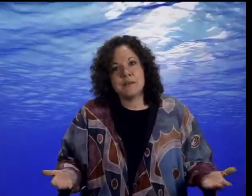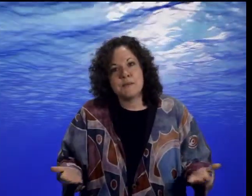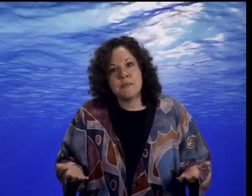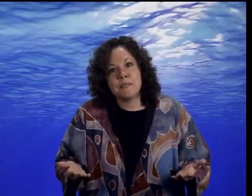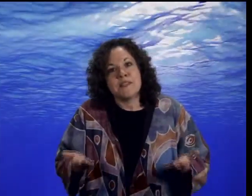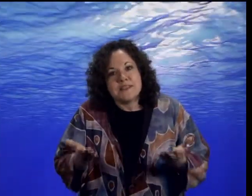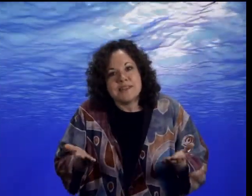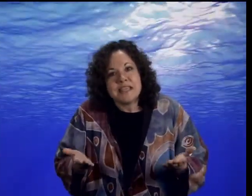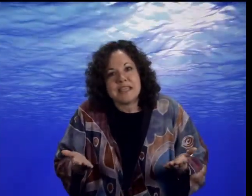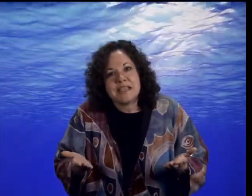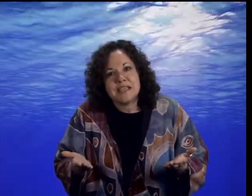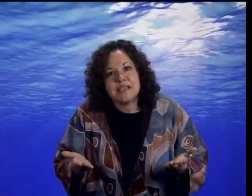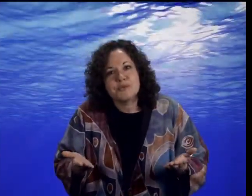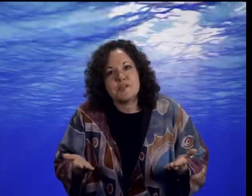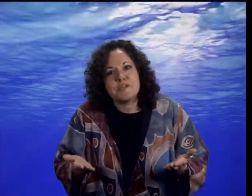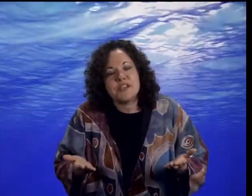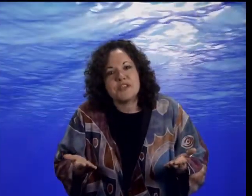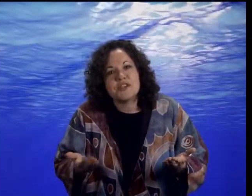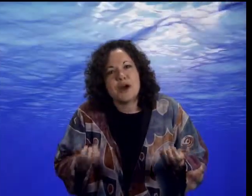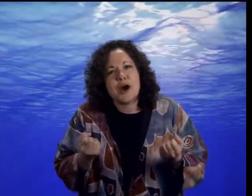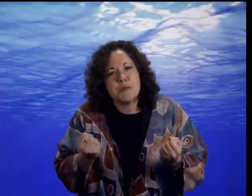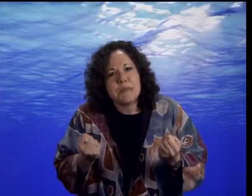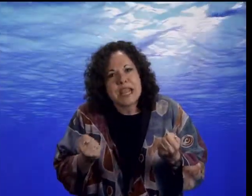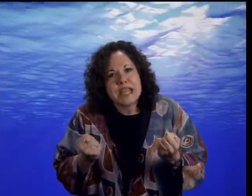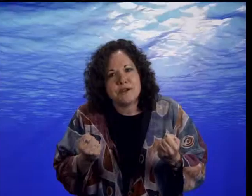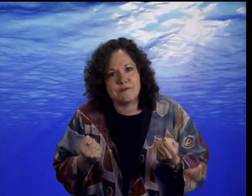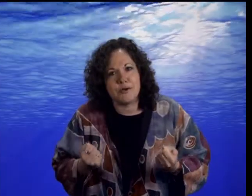The sea is what fish are made for.